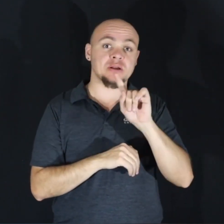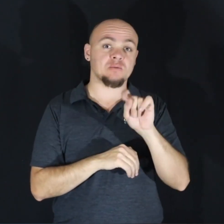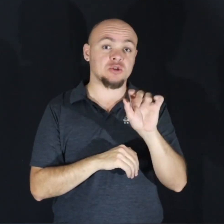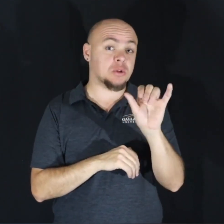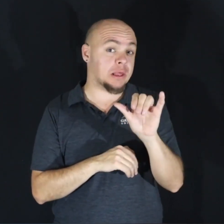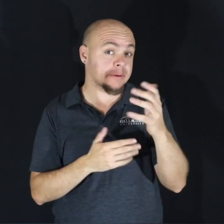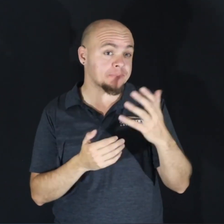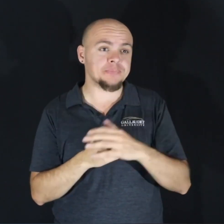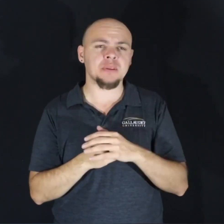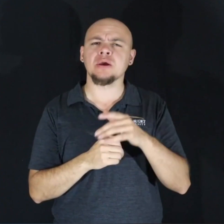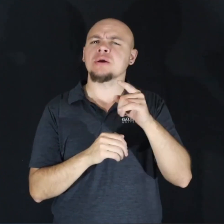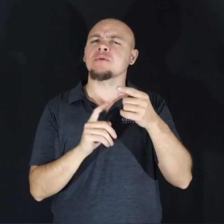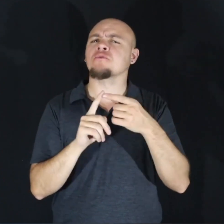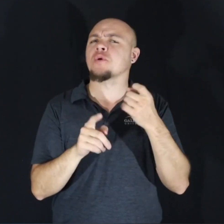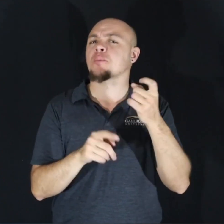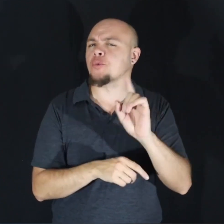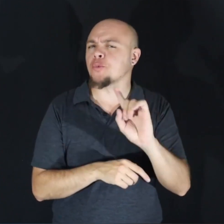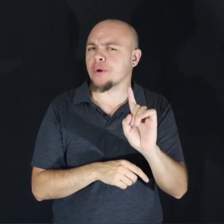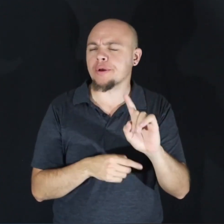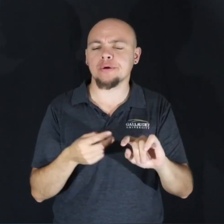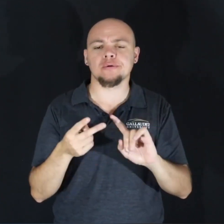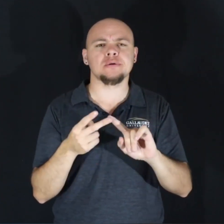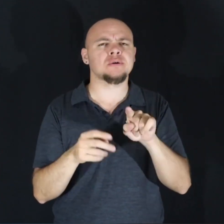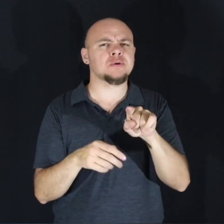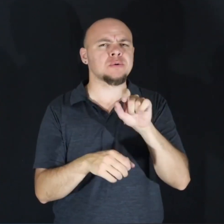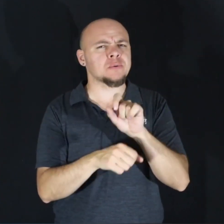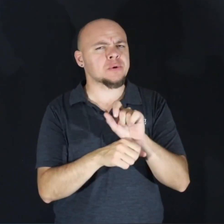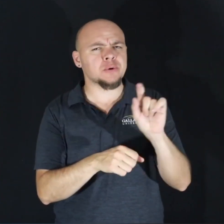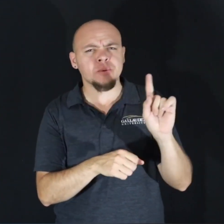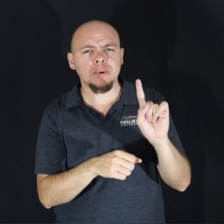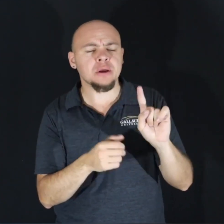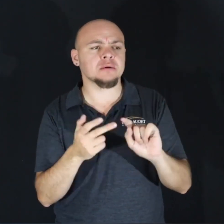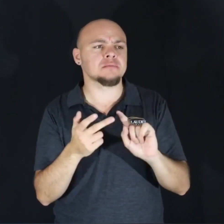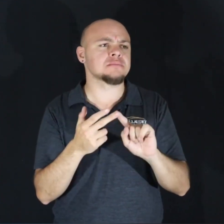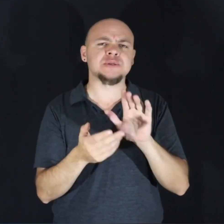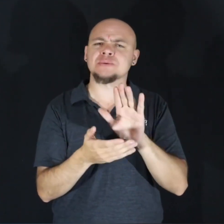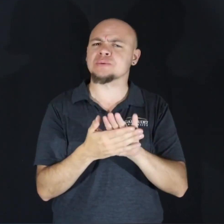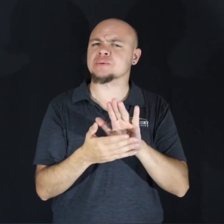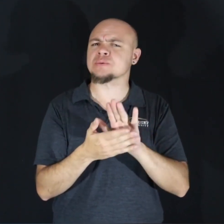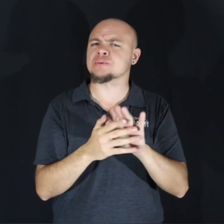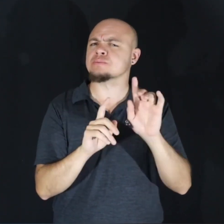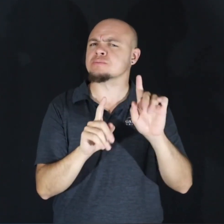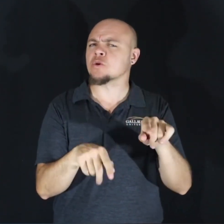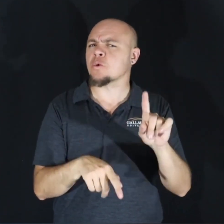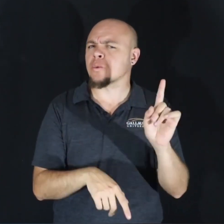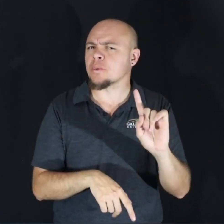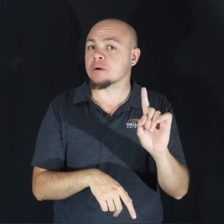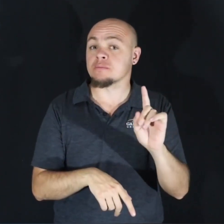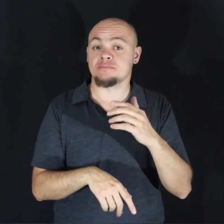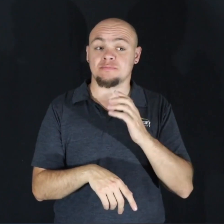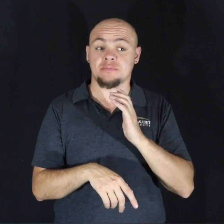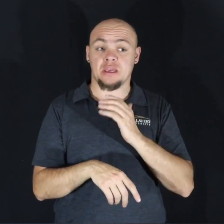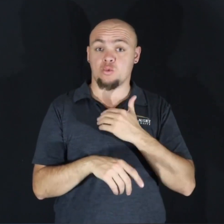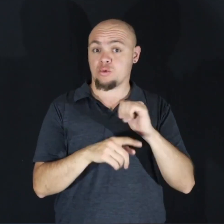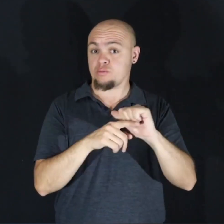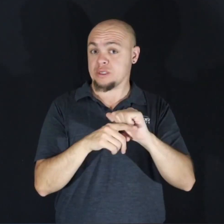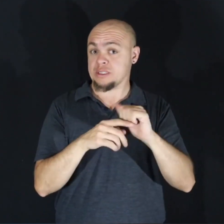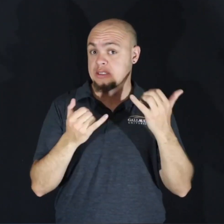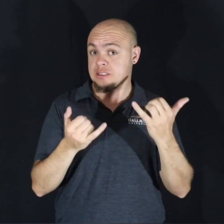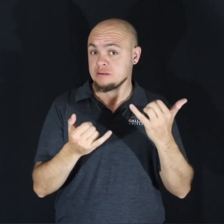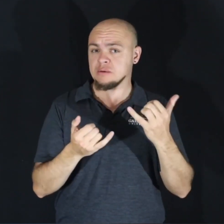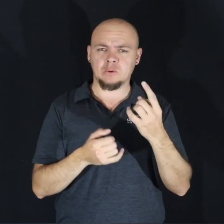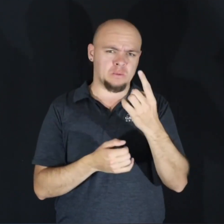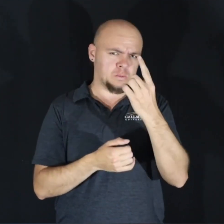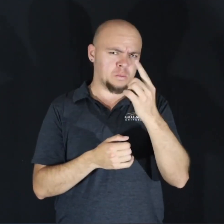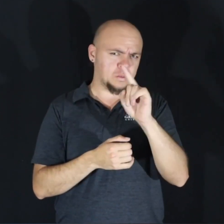questions such as, where are you from, what do you do for work, or where do you go to school? For our exercise today, let's